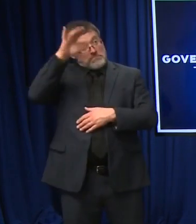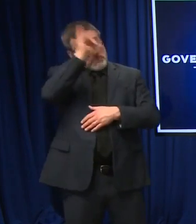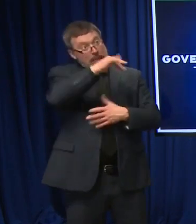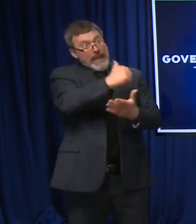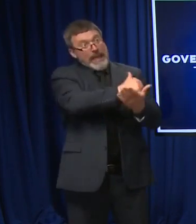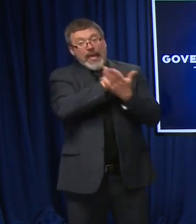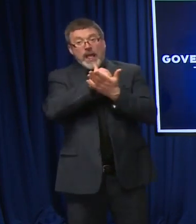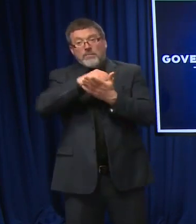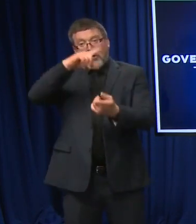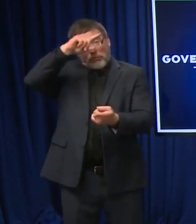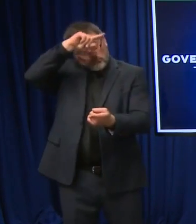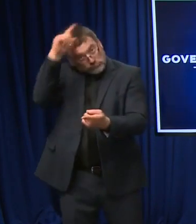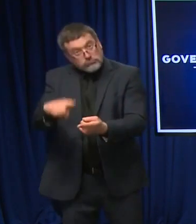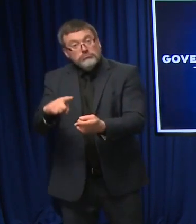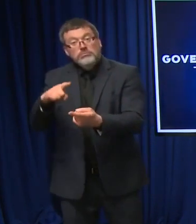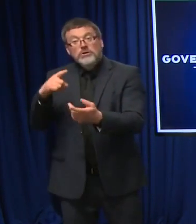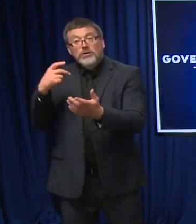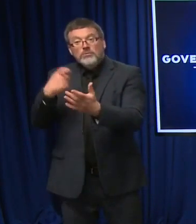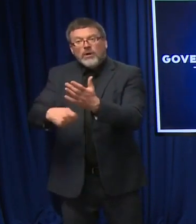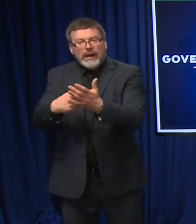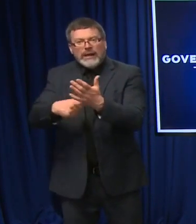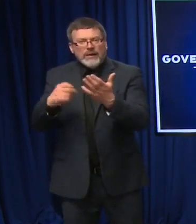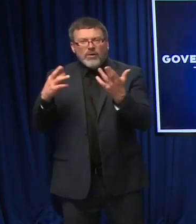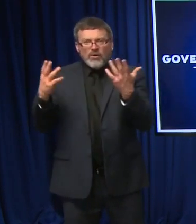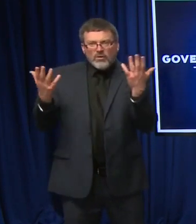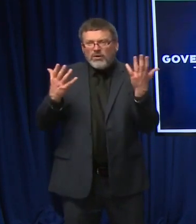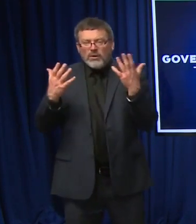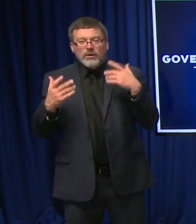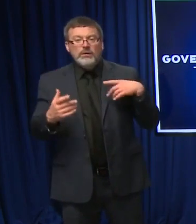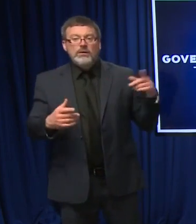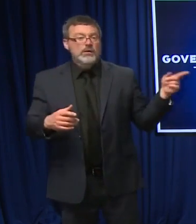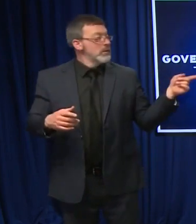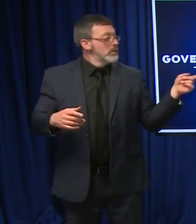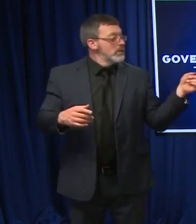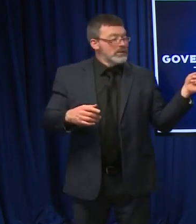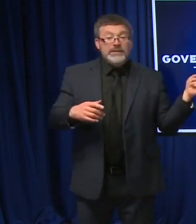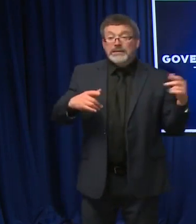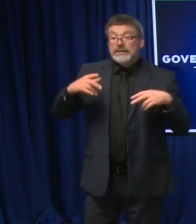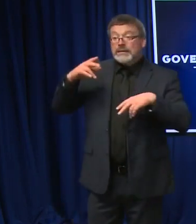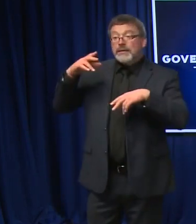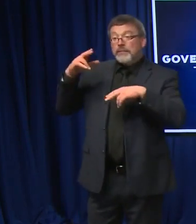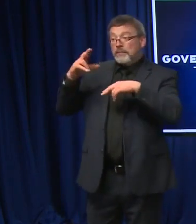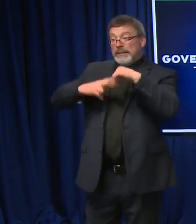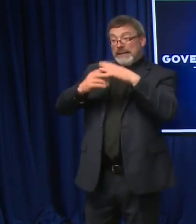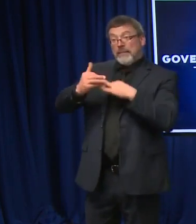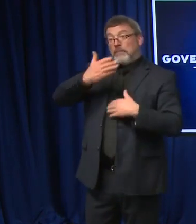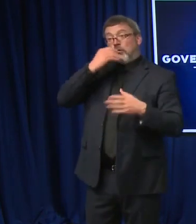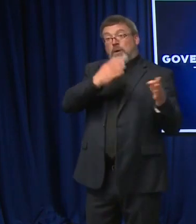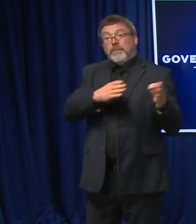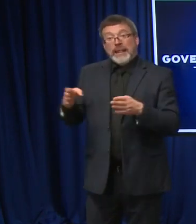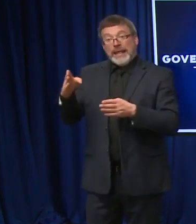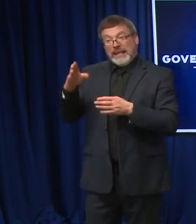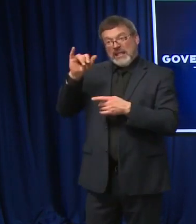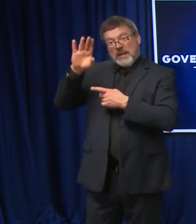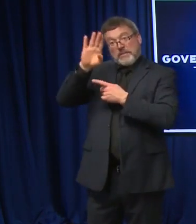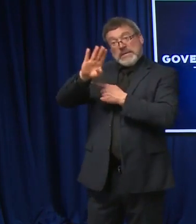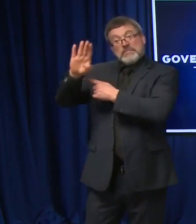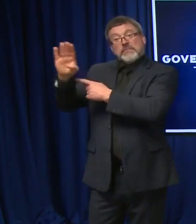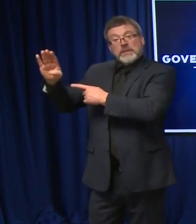the Build Back Better question first. There's no doubt that when the federal government spends $1.4 trillion,